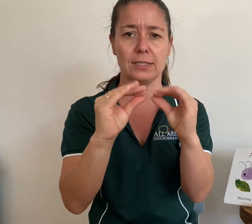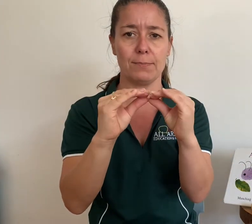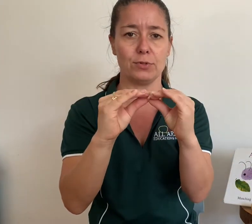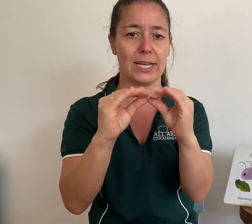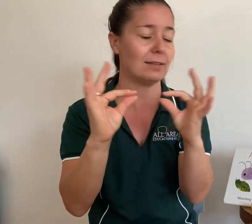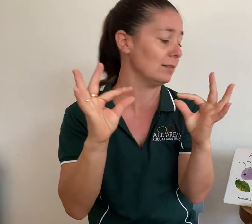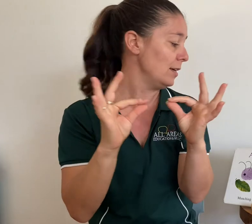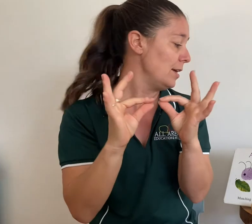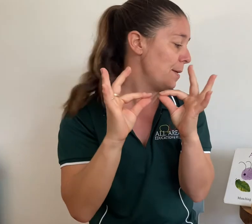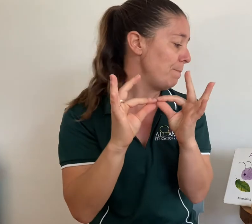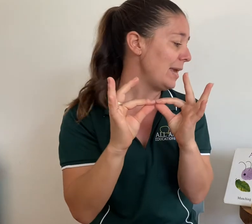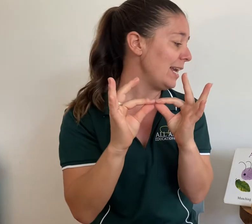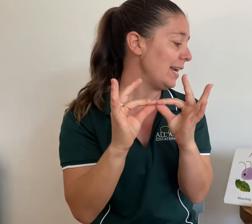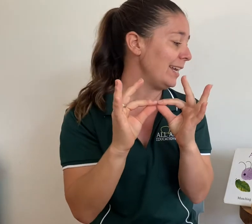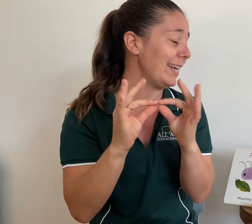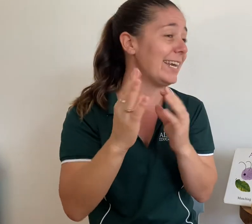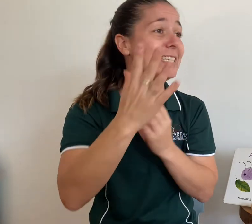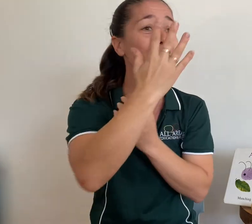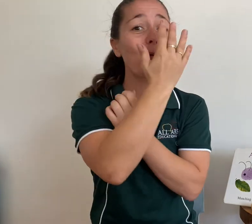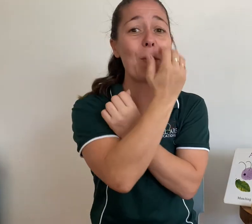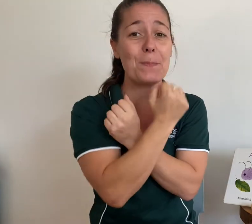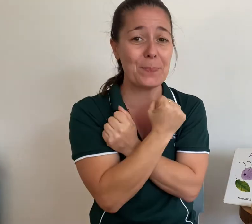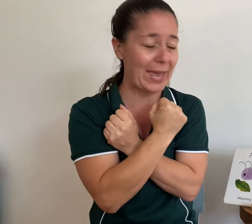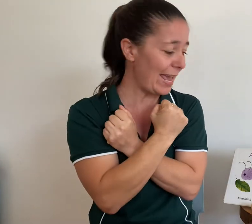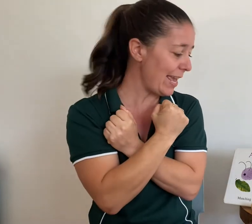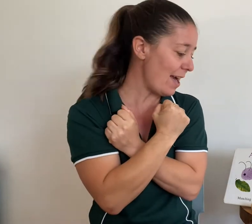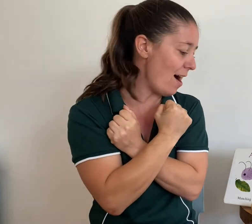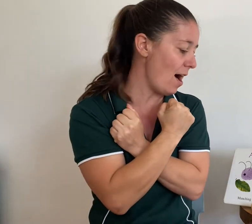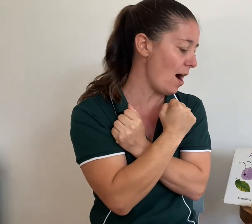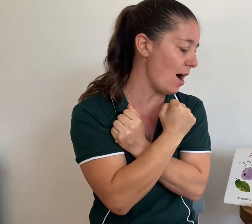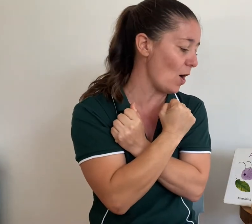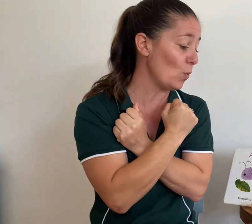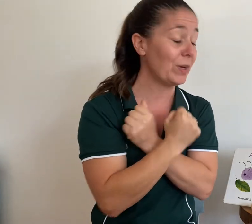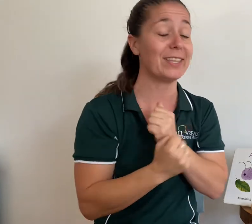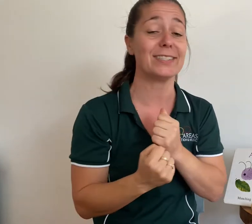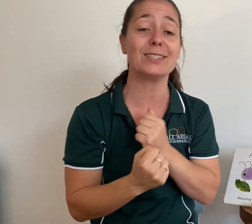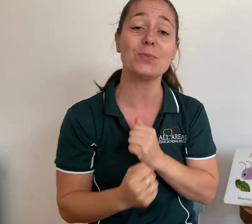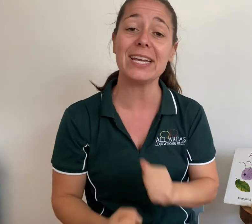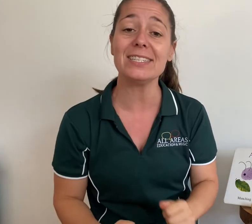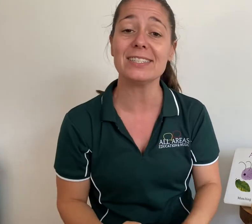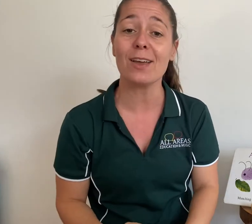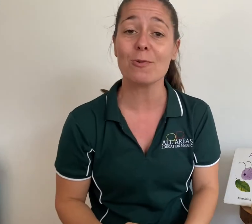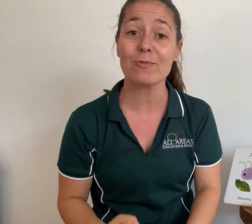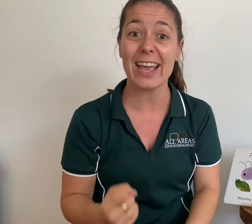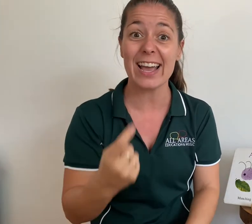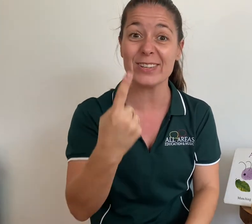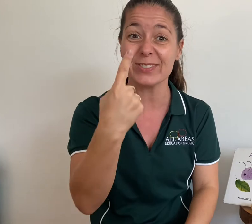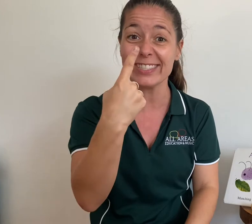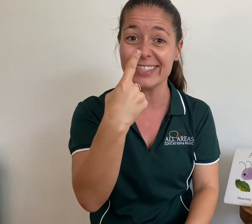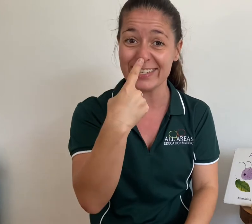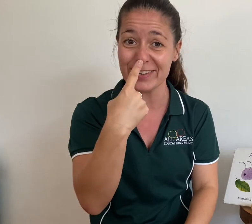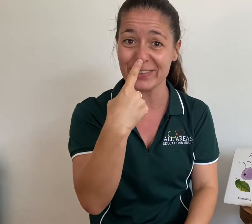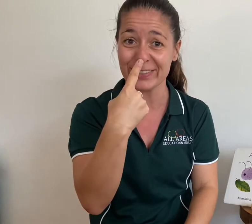up or down. B is for bear with a sweet round nose.